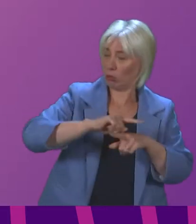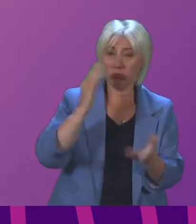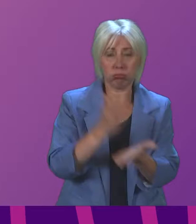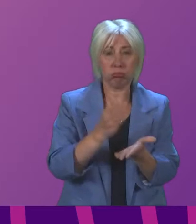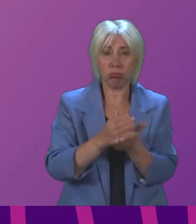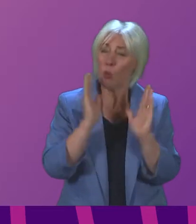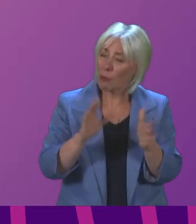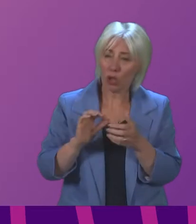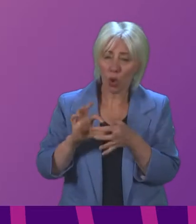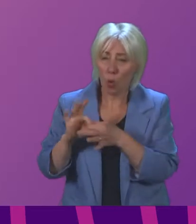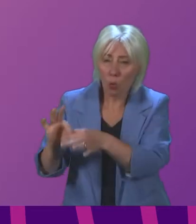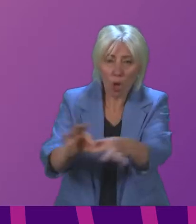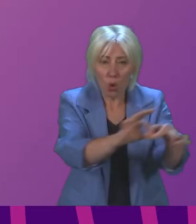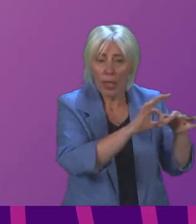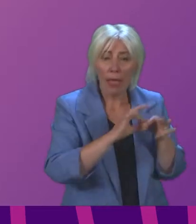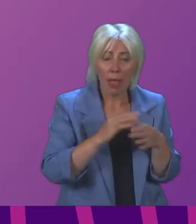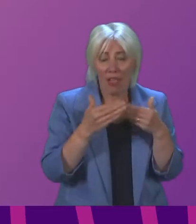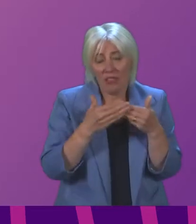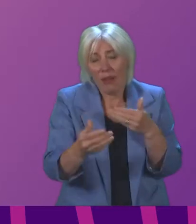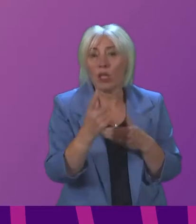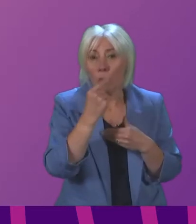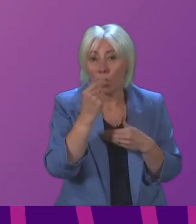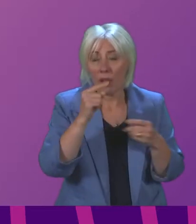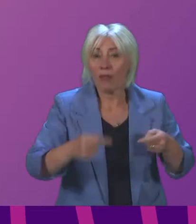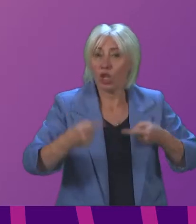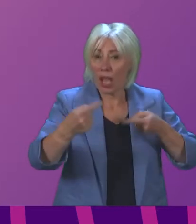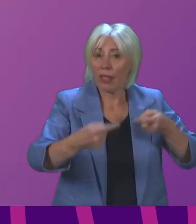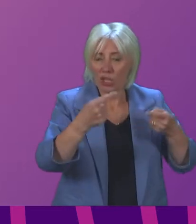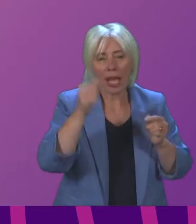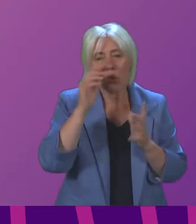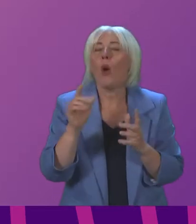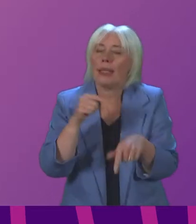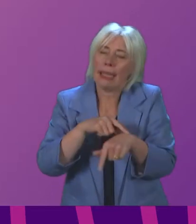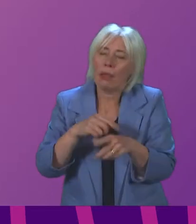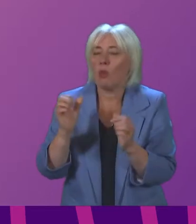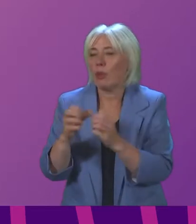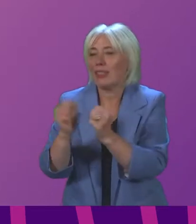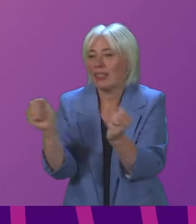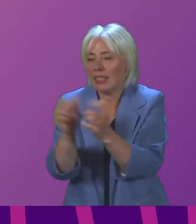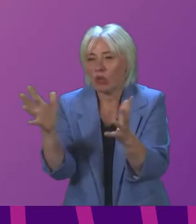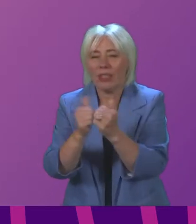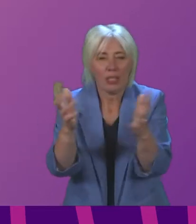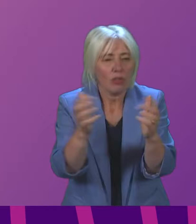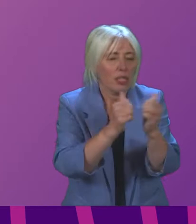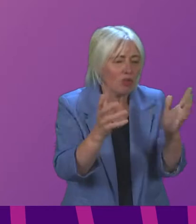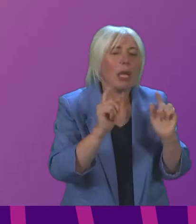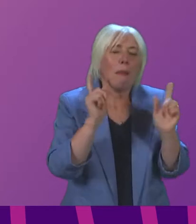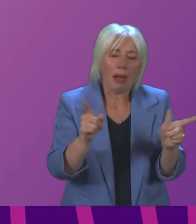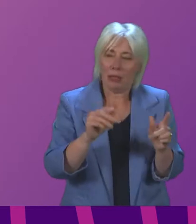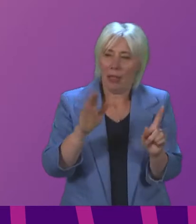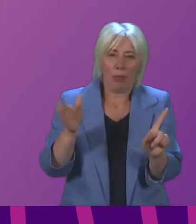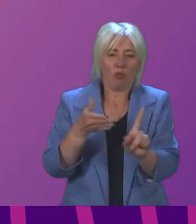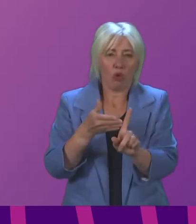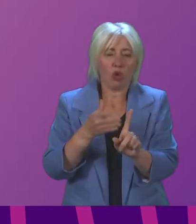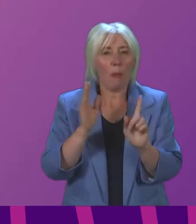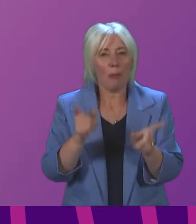tries to work together in so far as we can to face these challenges and although we will disagree at times on the approach that is taken in fact in most